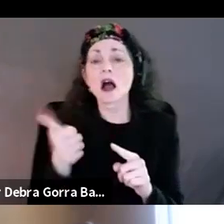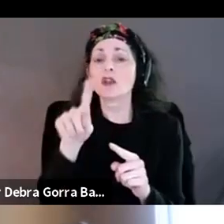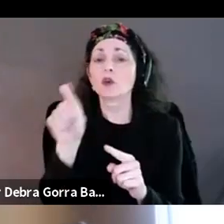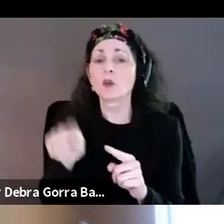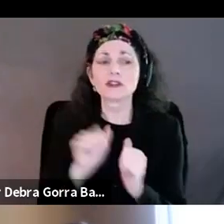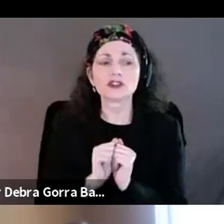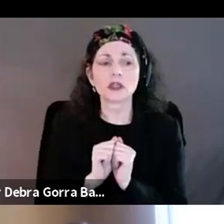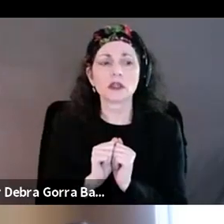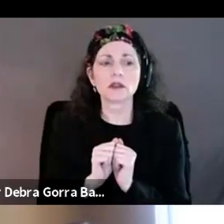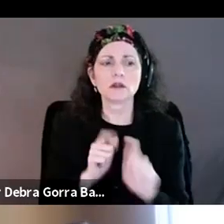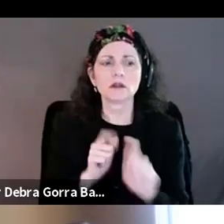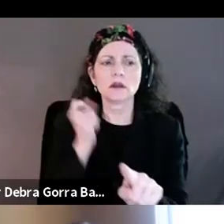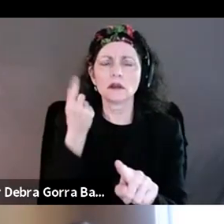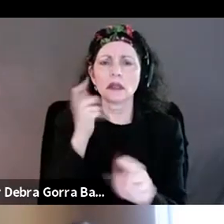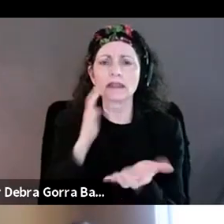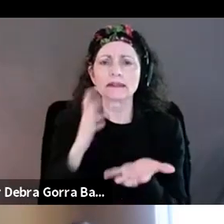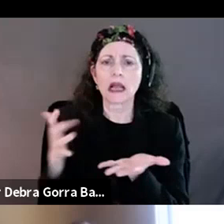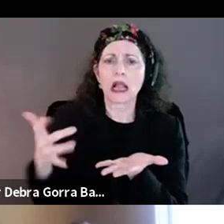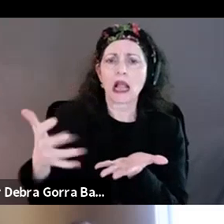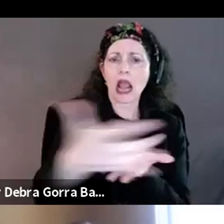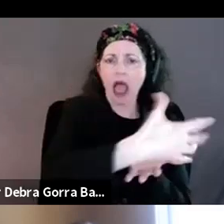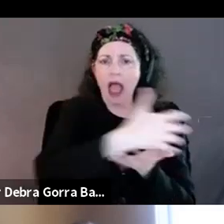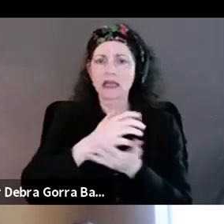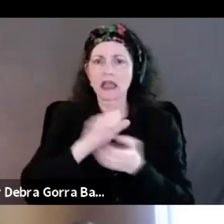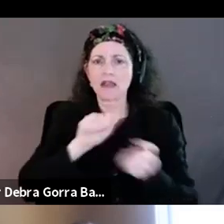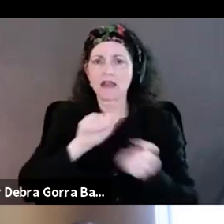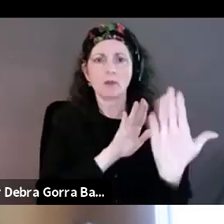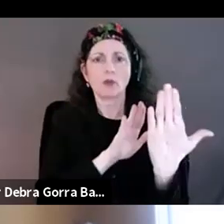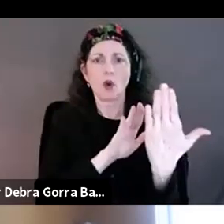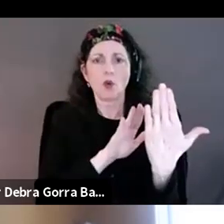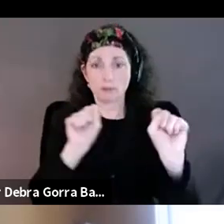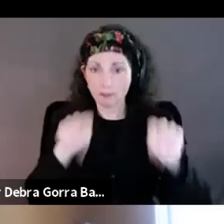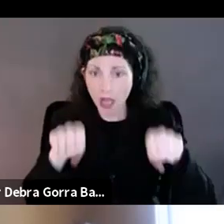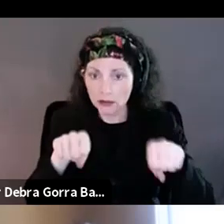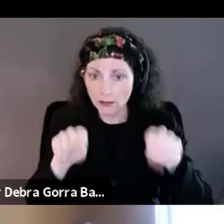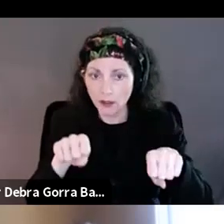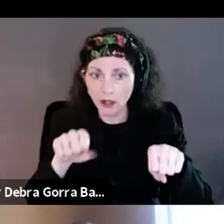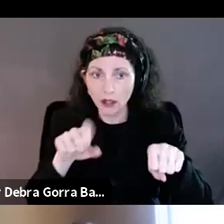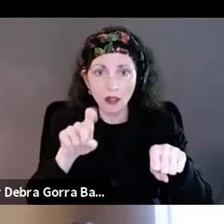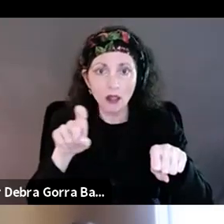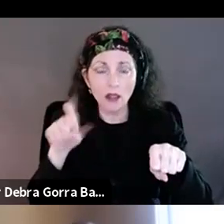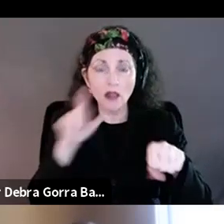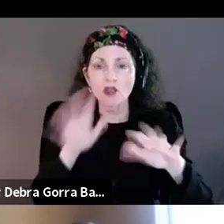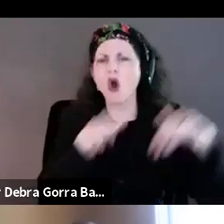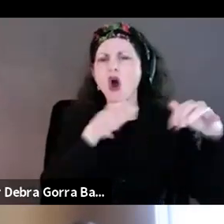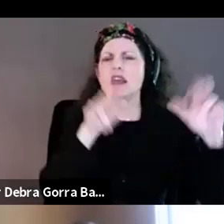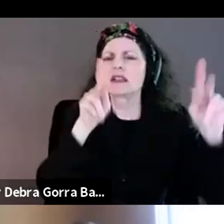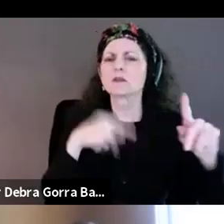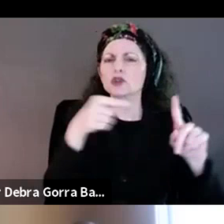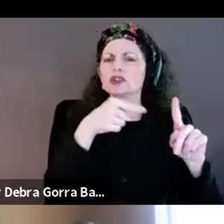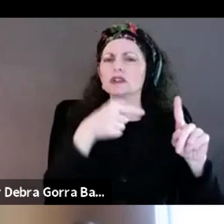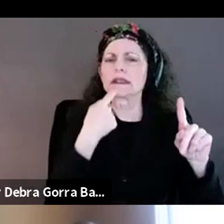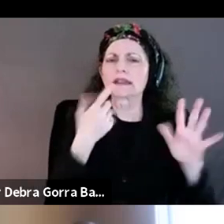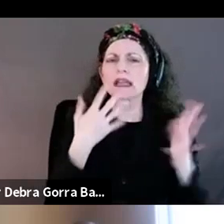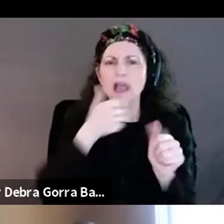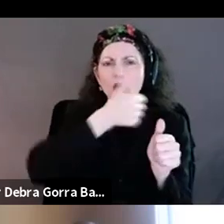is a collective approach possible? The, the, the audience member is talking about how each